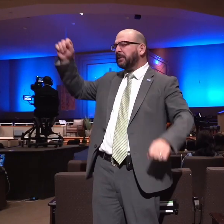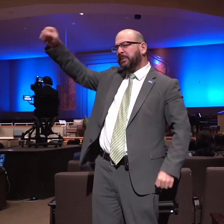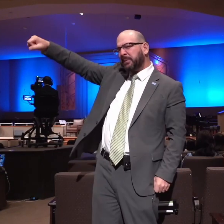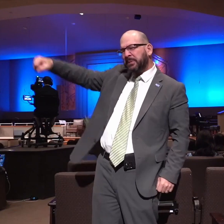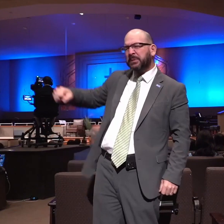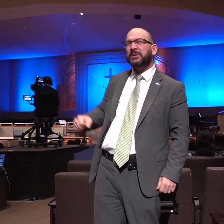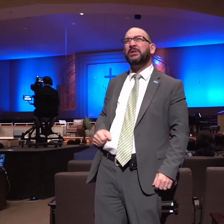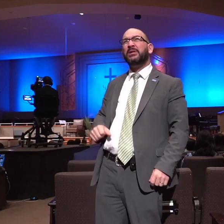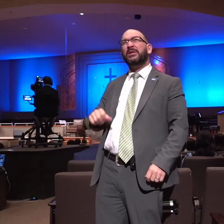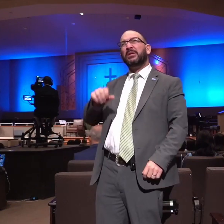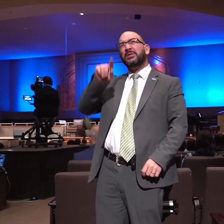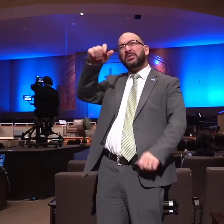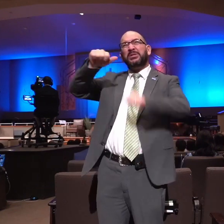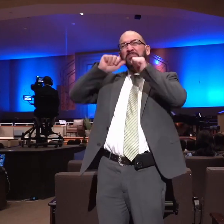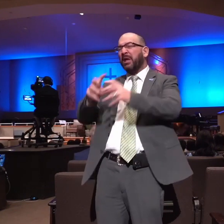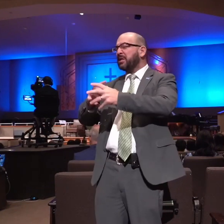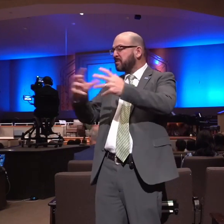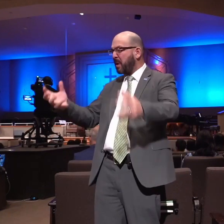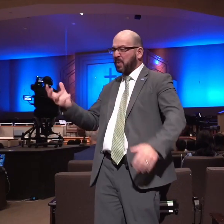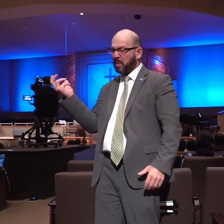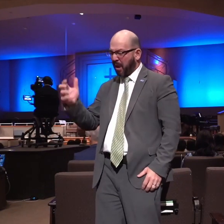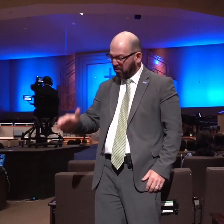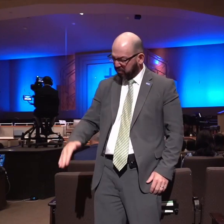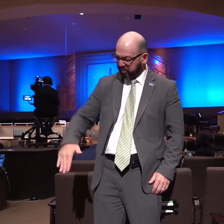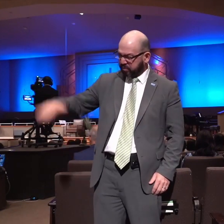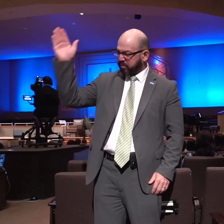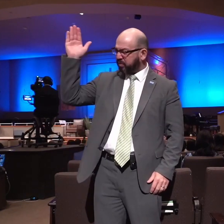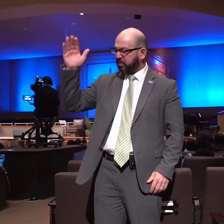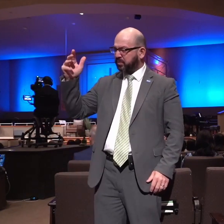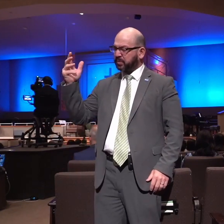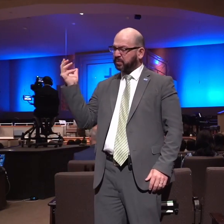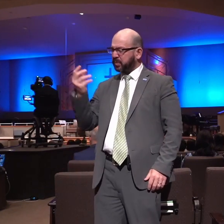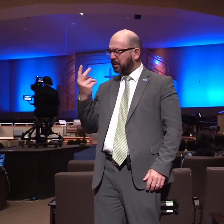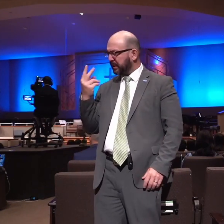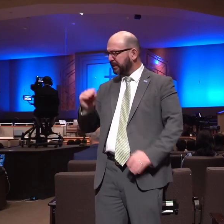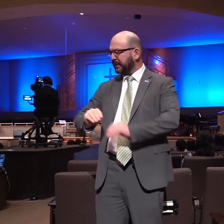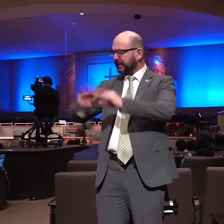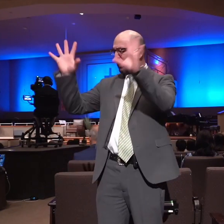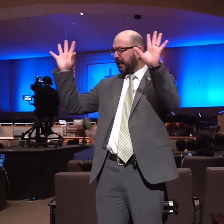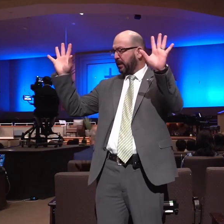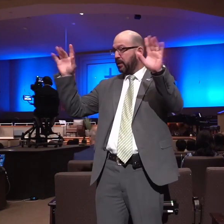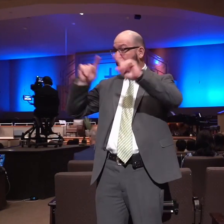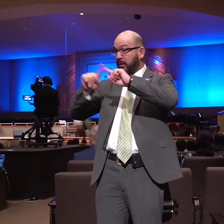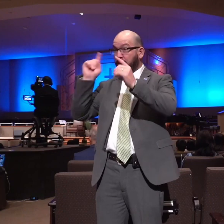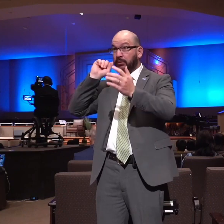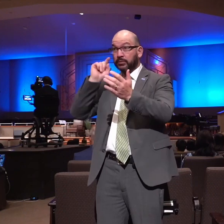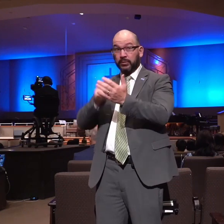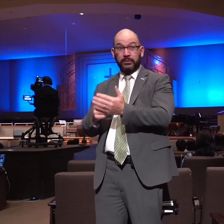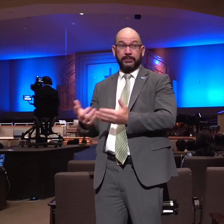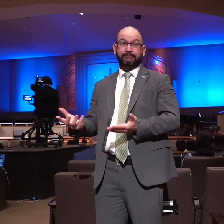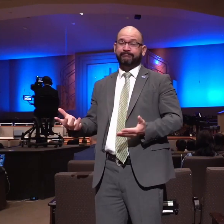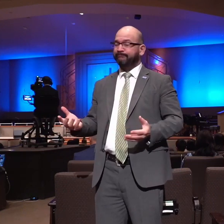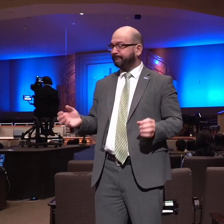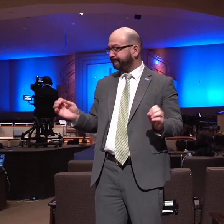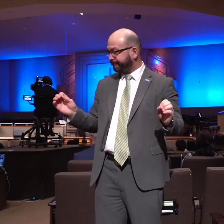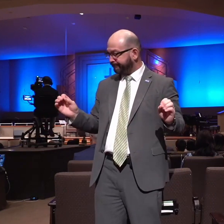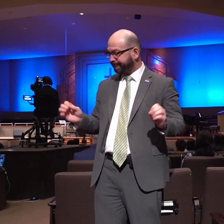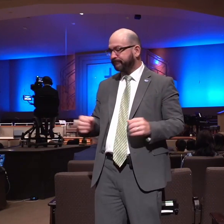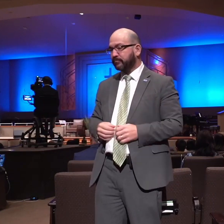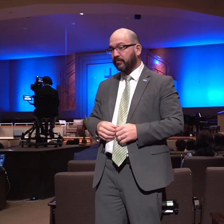was on him from the very start but I want you to see tonight a series of steps